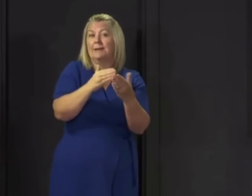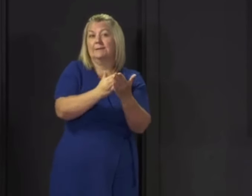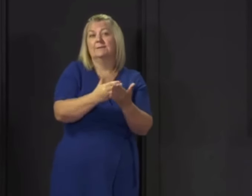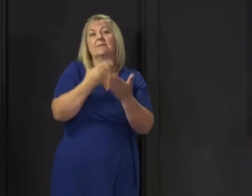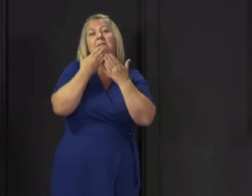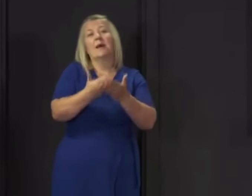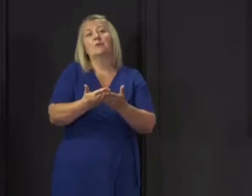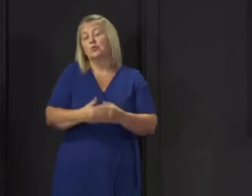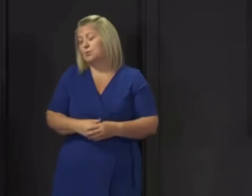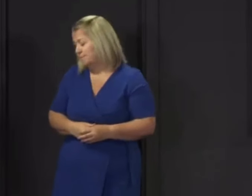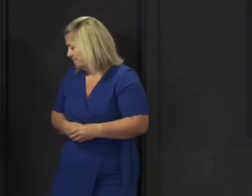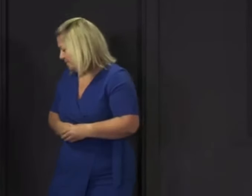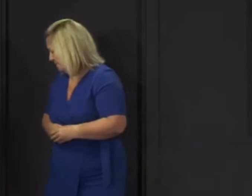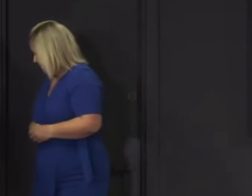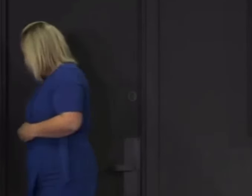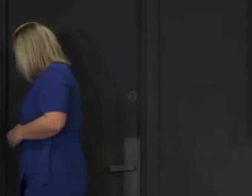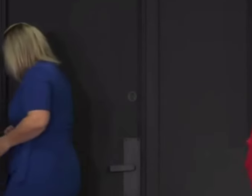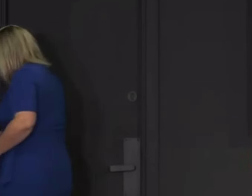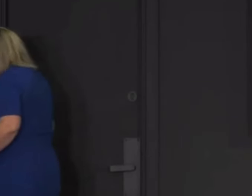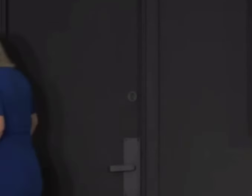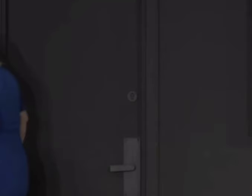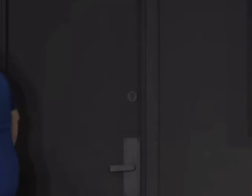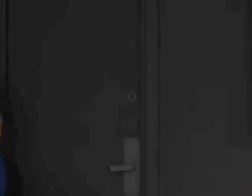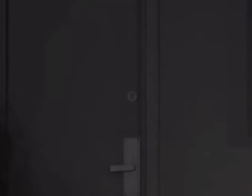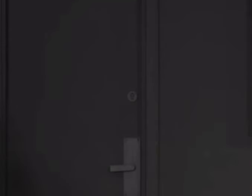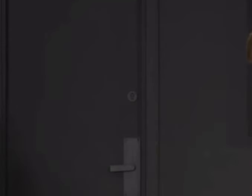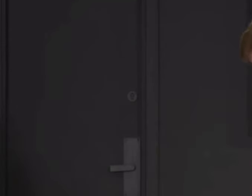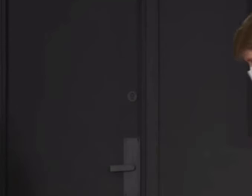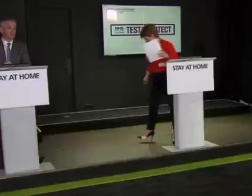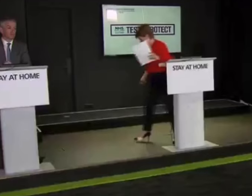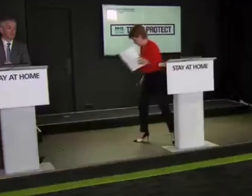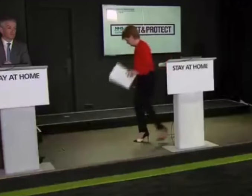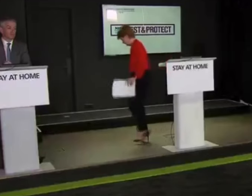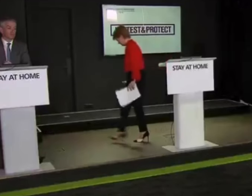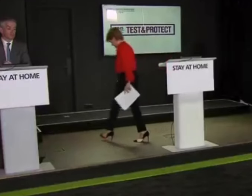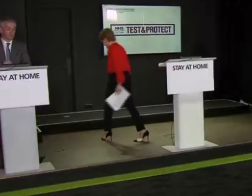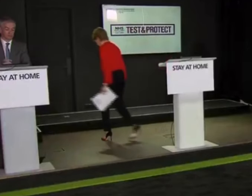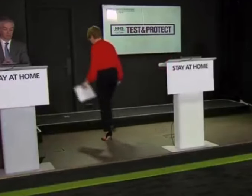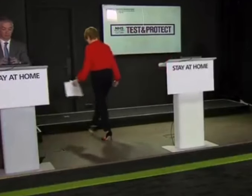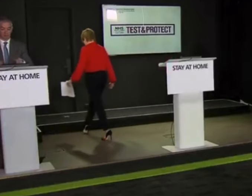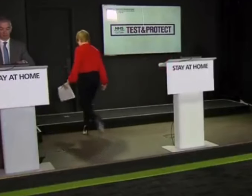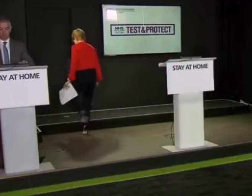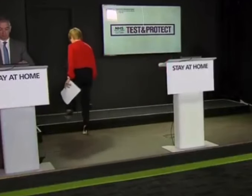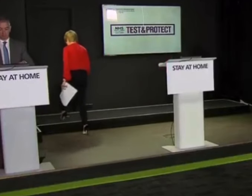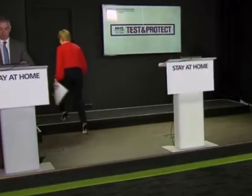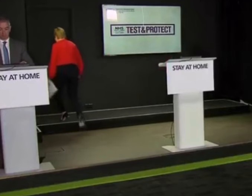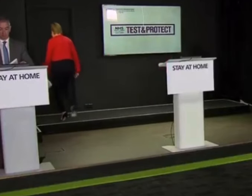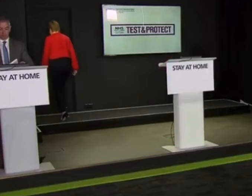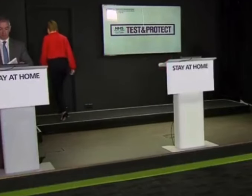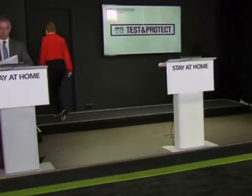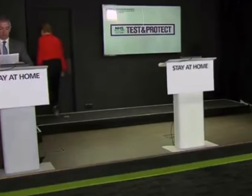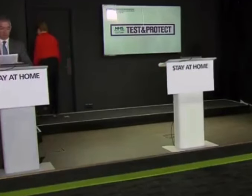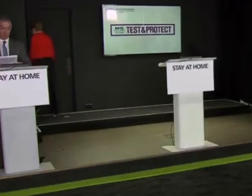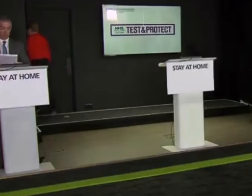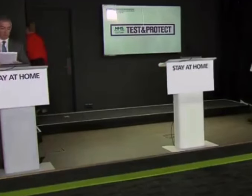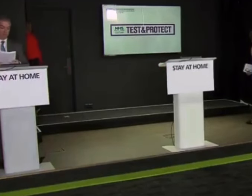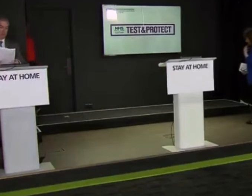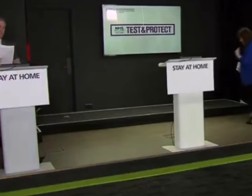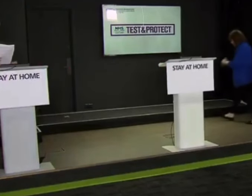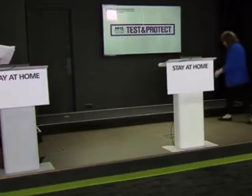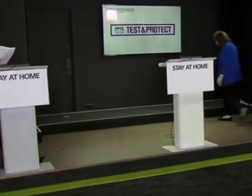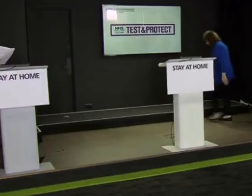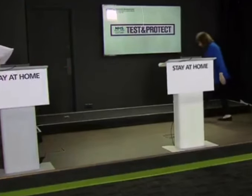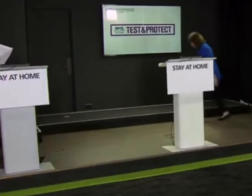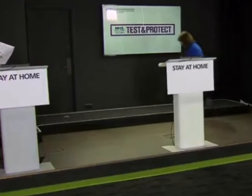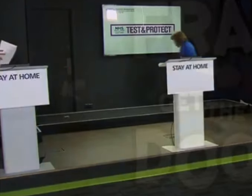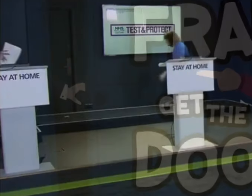you all tomorrow. Right, where's my good clicky pen? Right, get that. These fucking shoes. Frank, get the door. I'm going to be checking